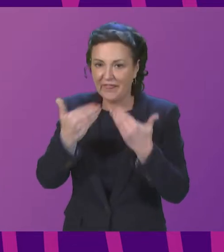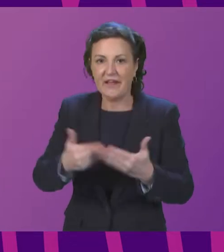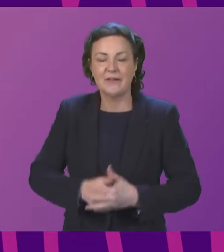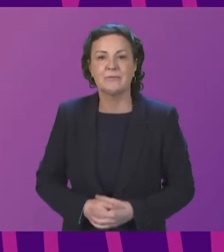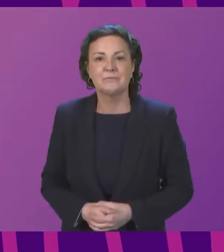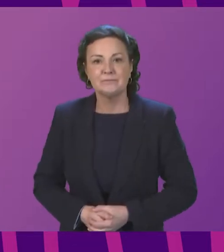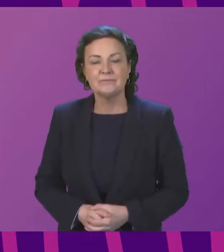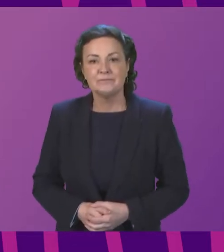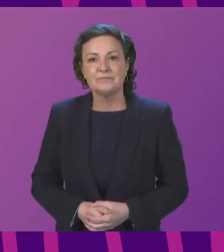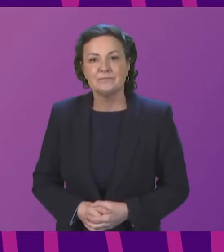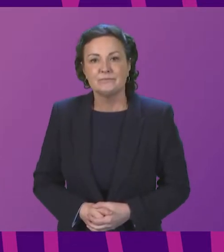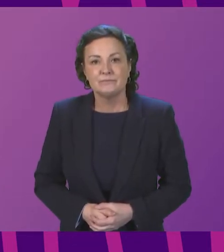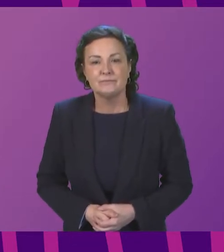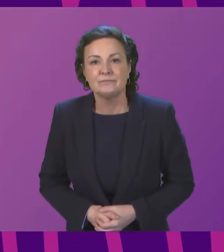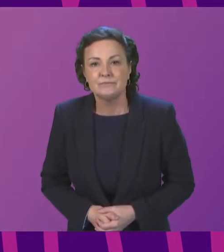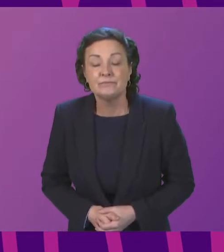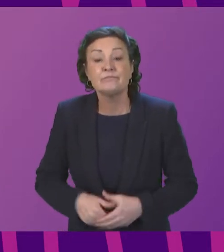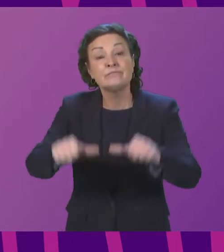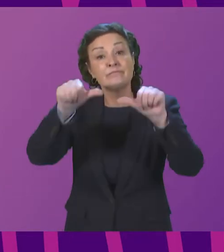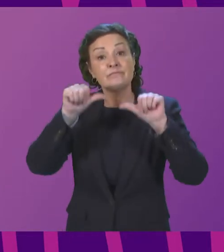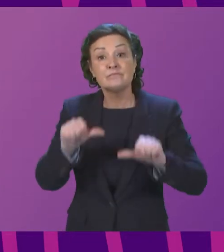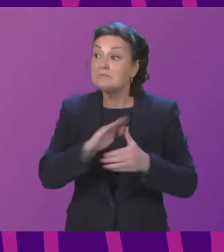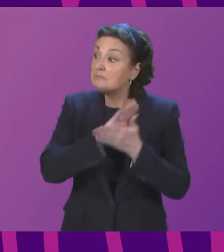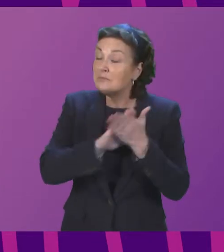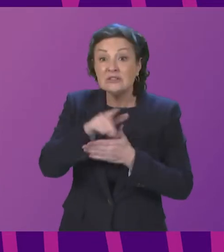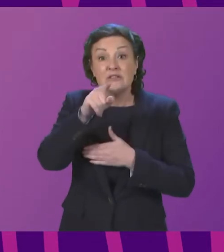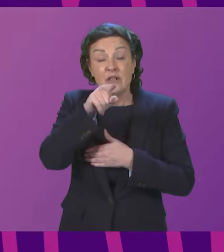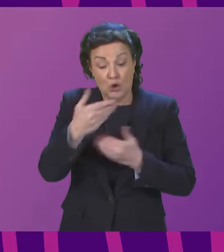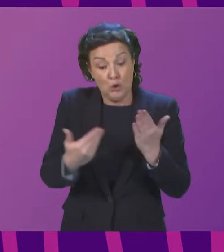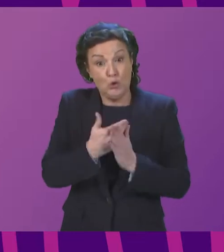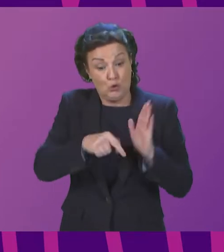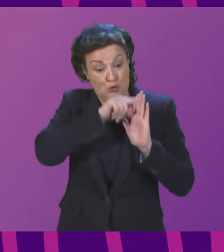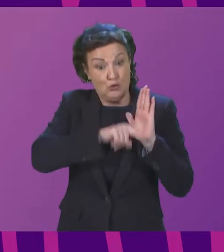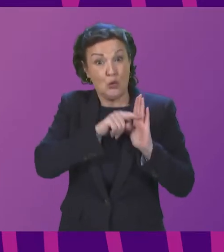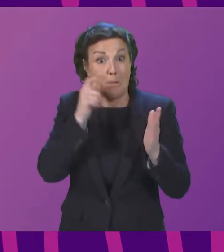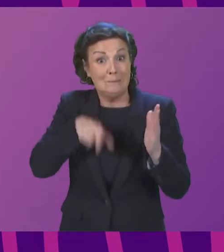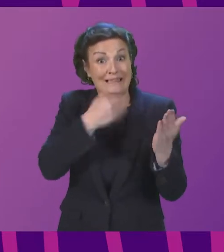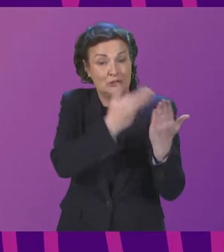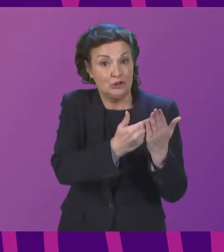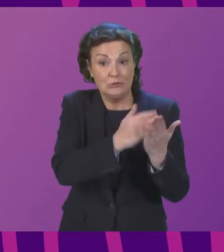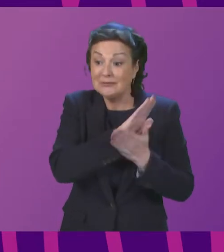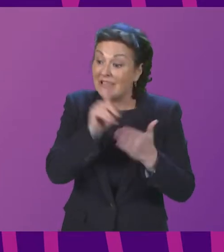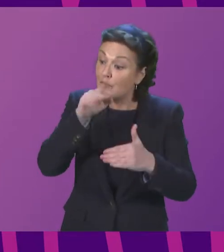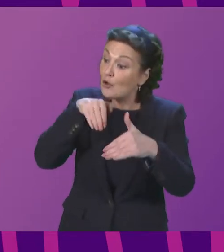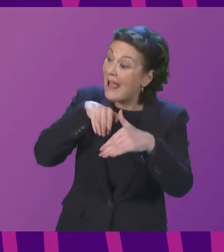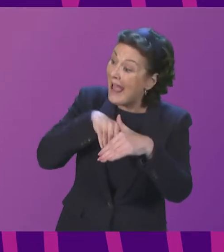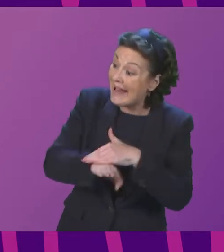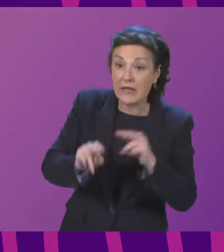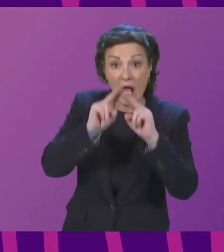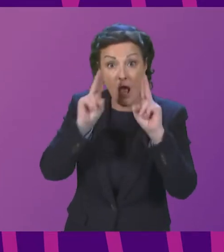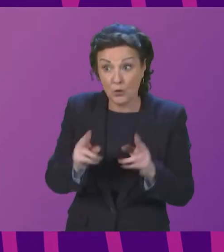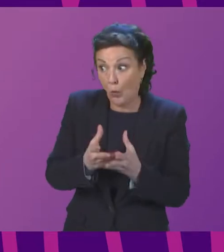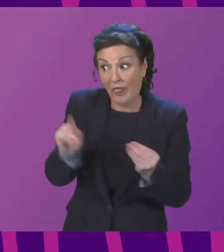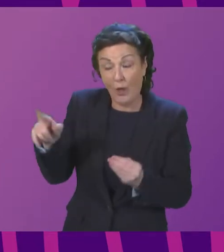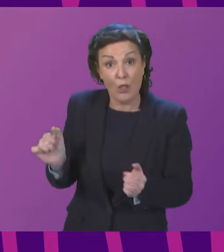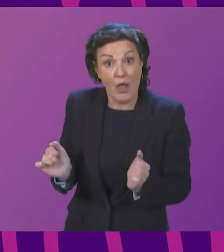Petition number 1898, making entering someone's home without their permission or warrant a crime. And this is our final continued petition this morning from